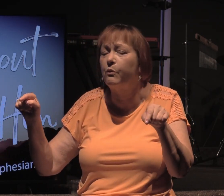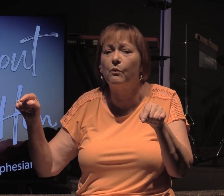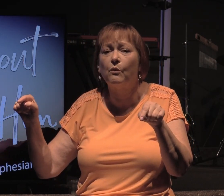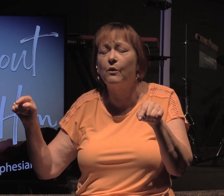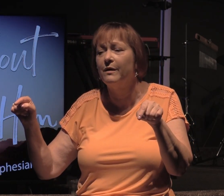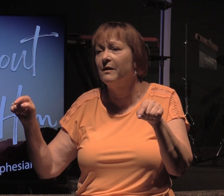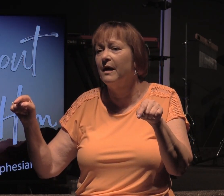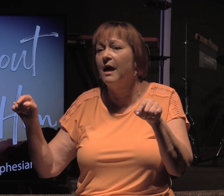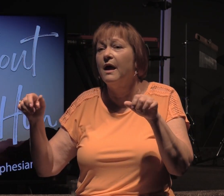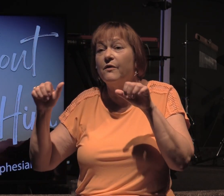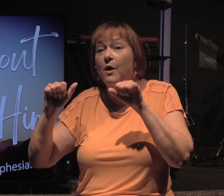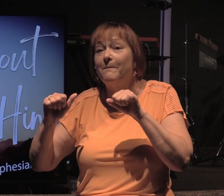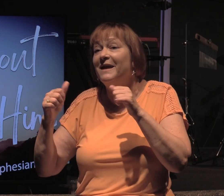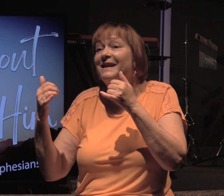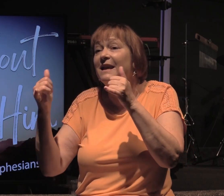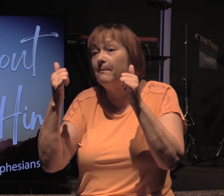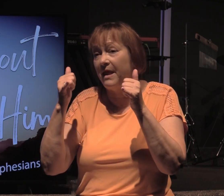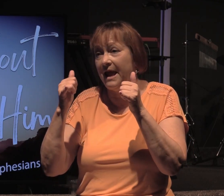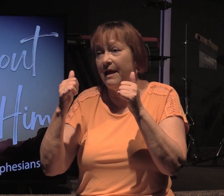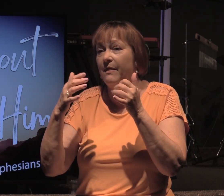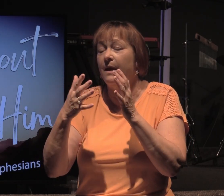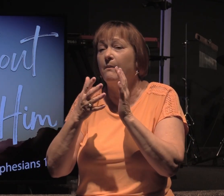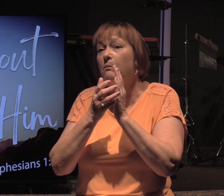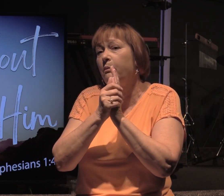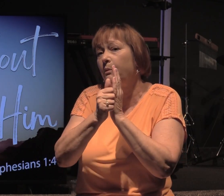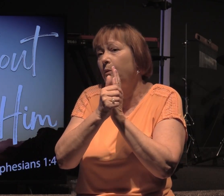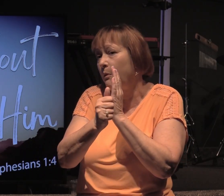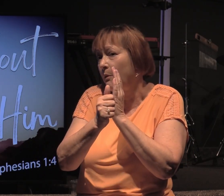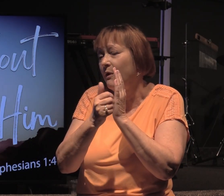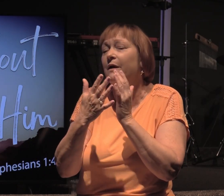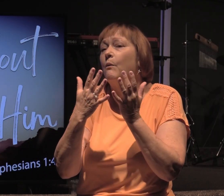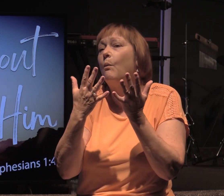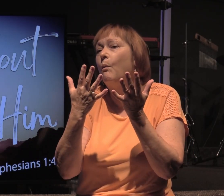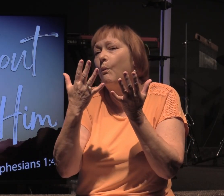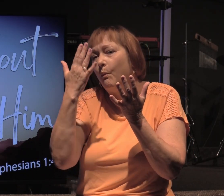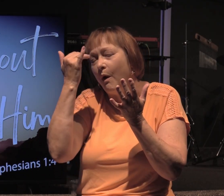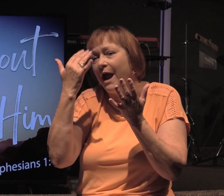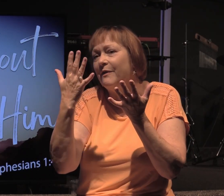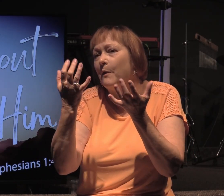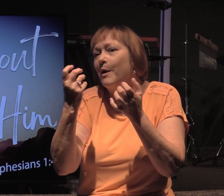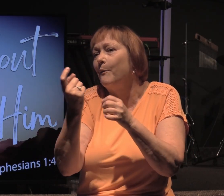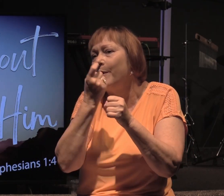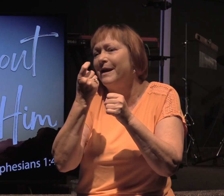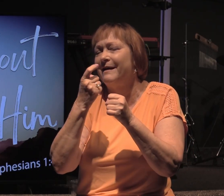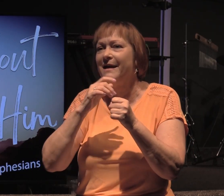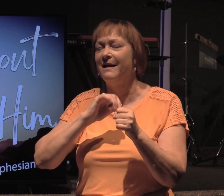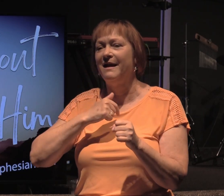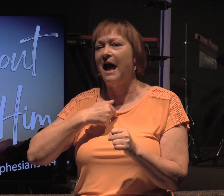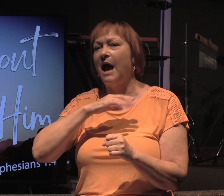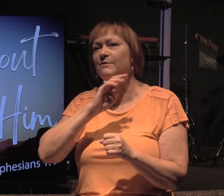ability to play because they want to win. I was never chosen.